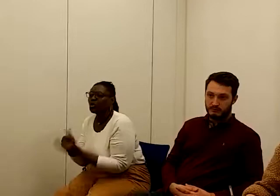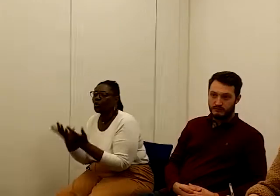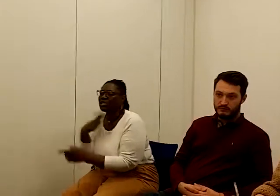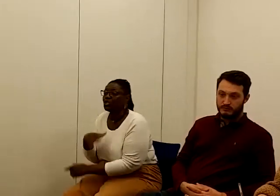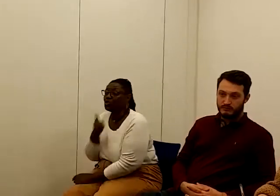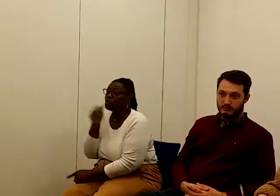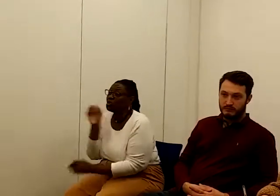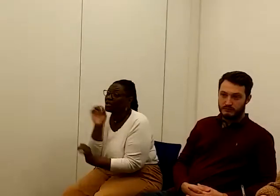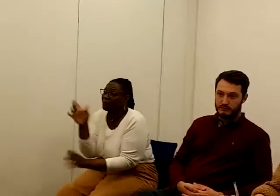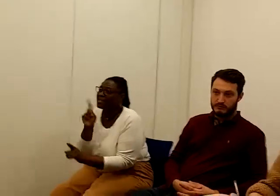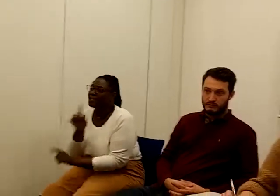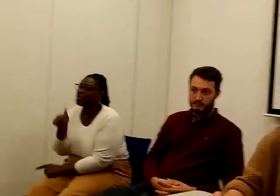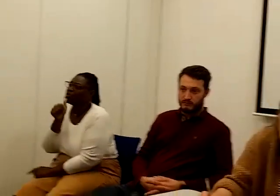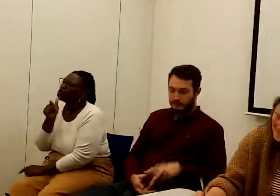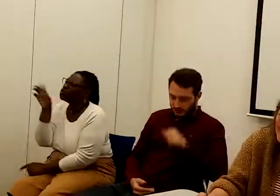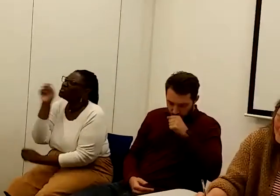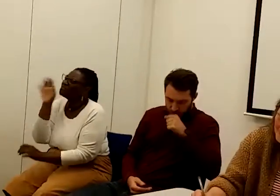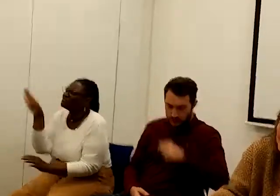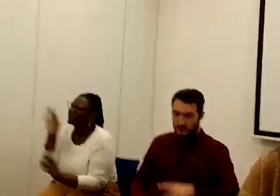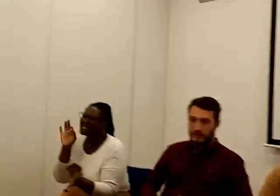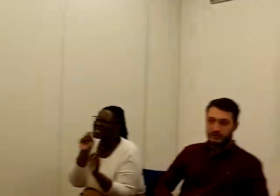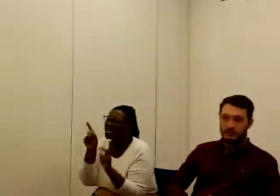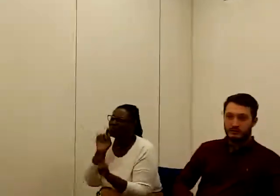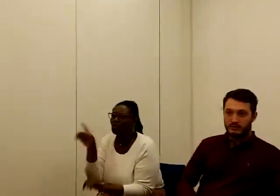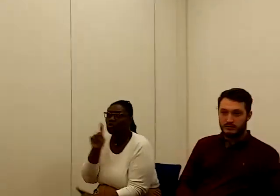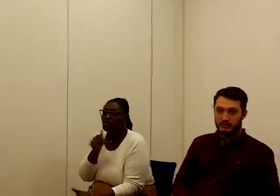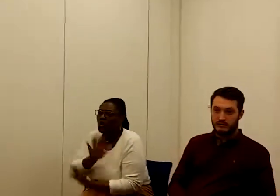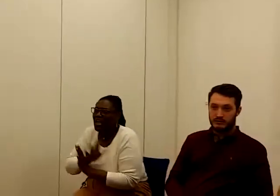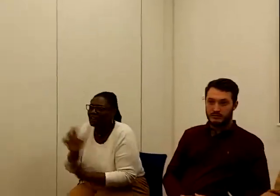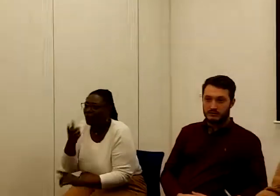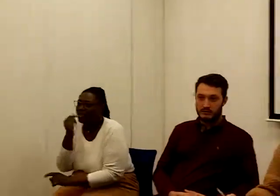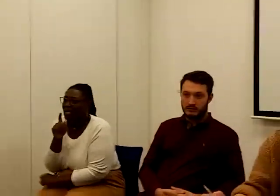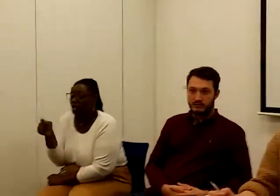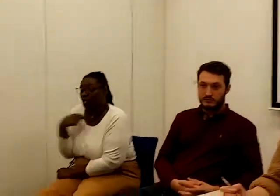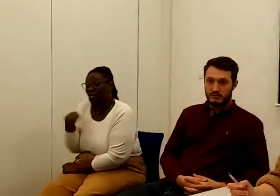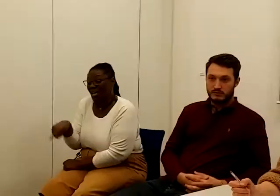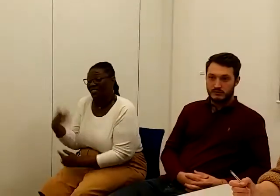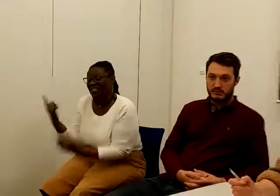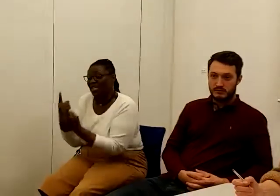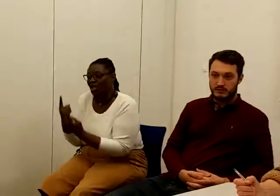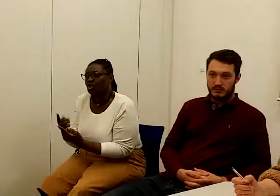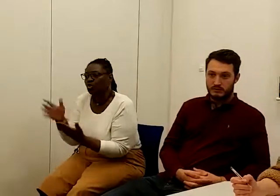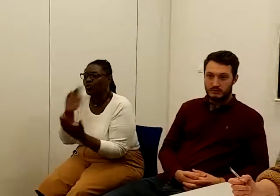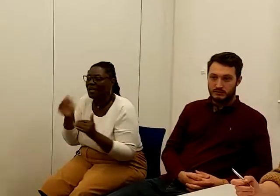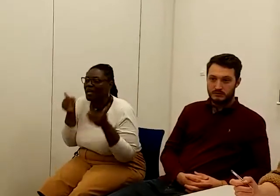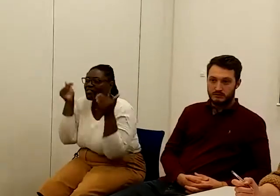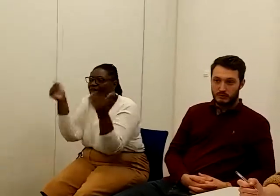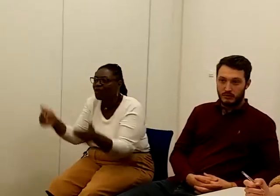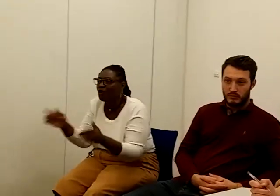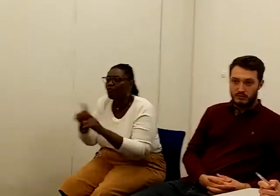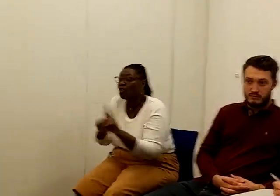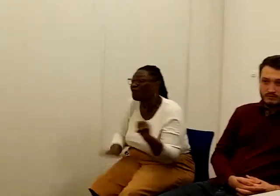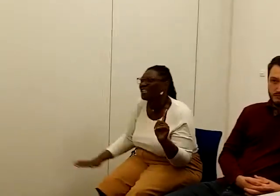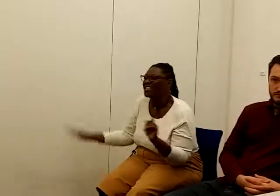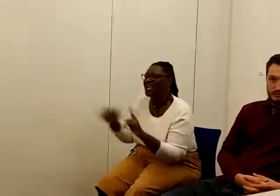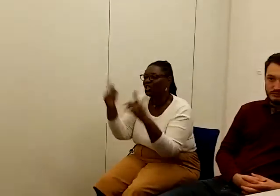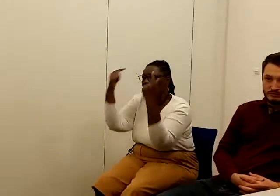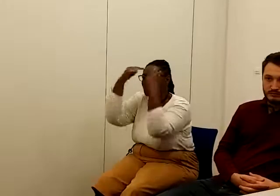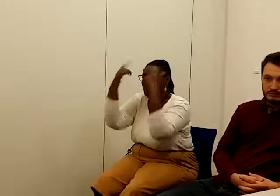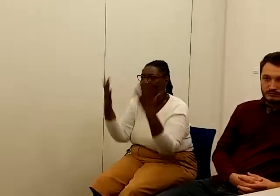use the media, we need to use celebrities, we need to use whatever we can to get this issue to be at the forefront of the nation's mind in general,